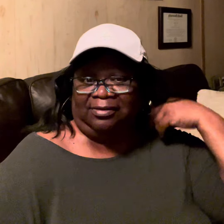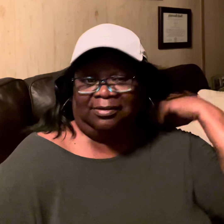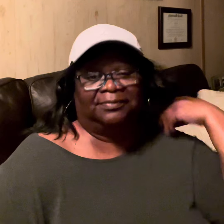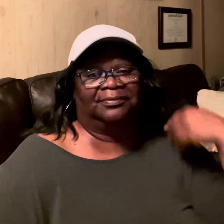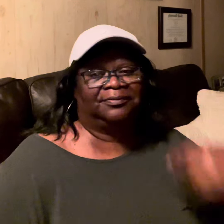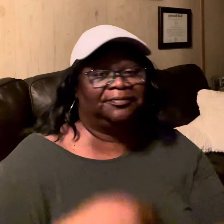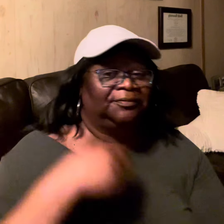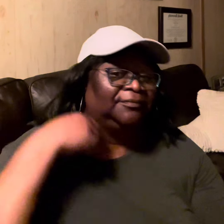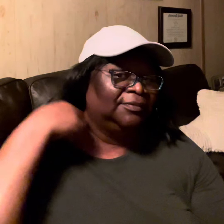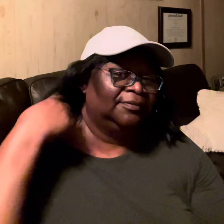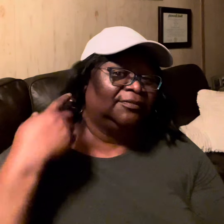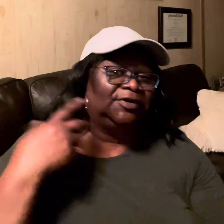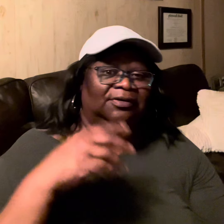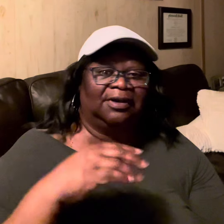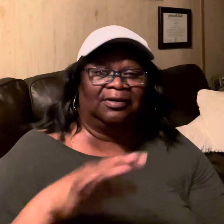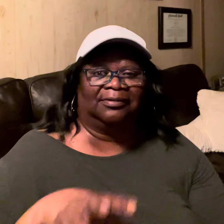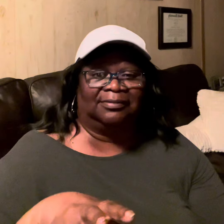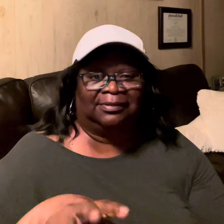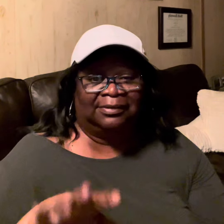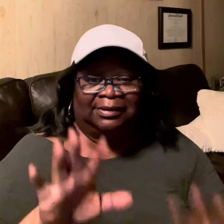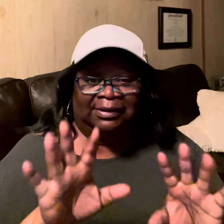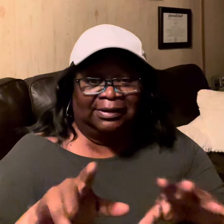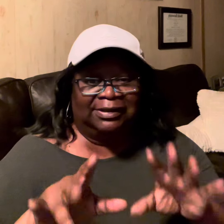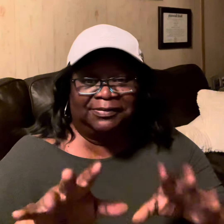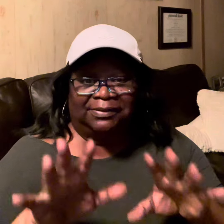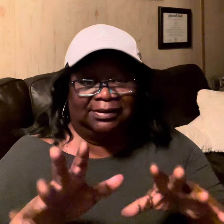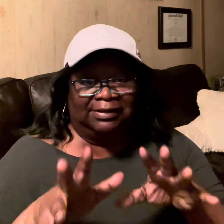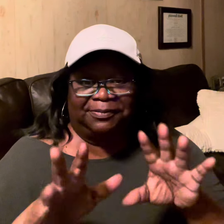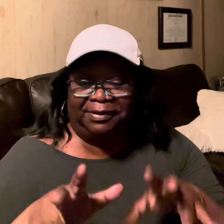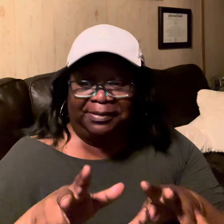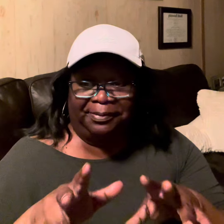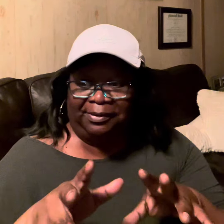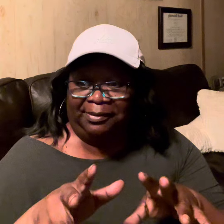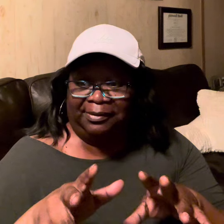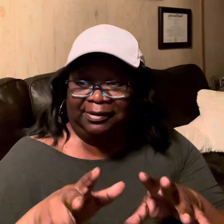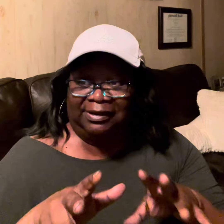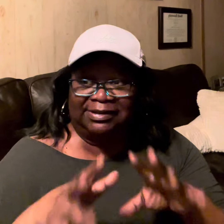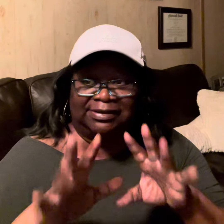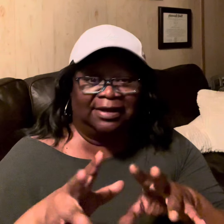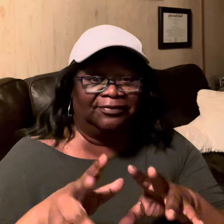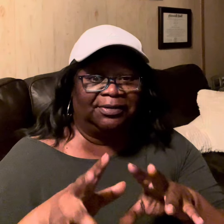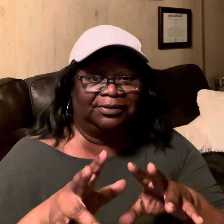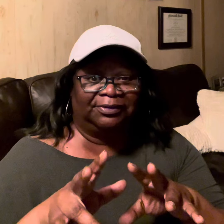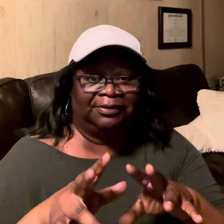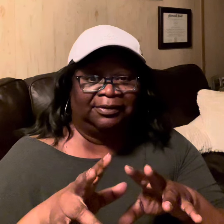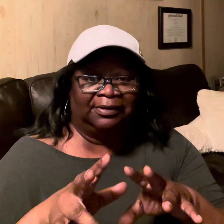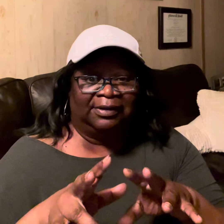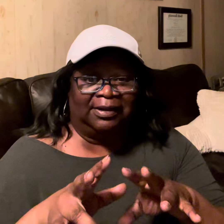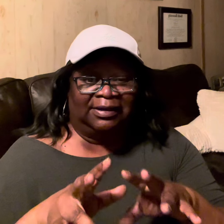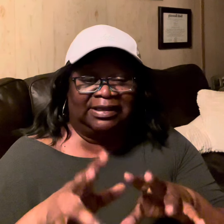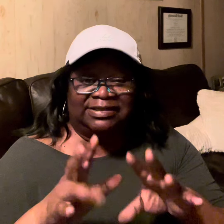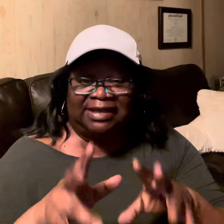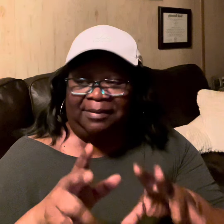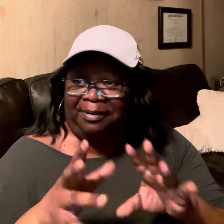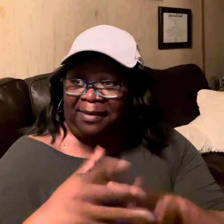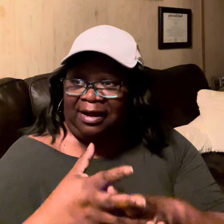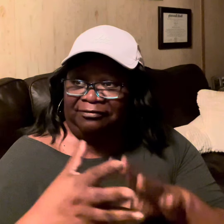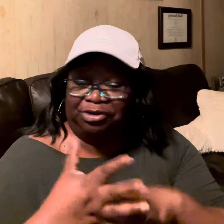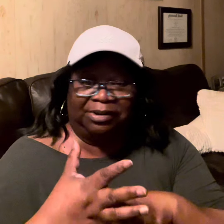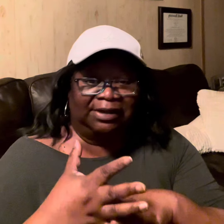you know these these people these devils these salmon mouth tricks